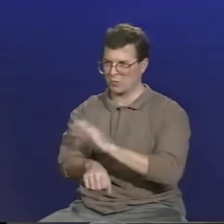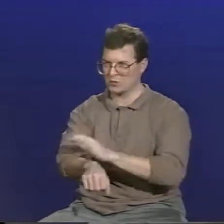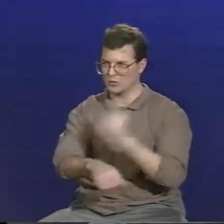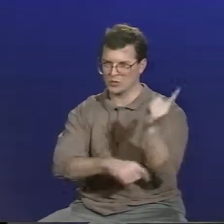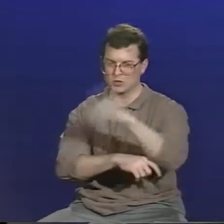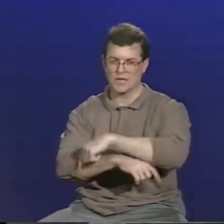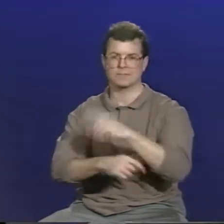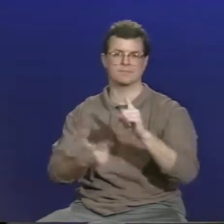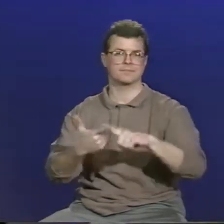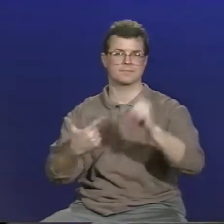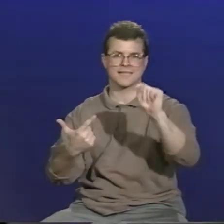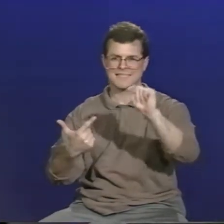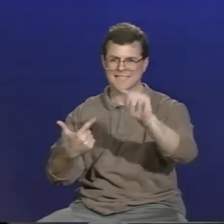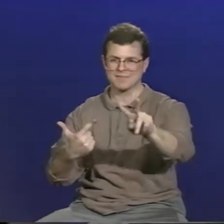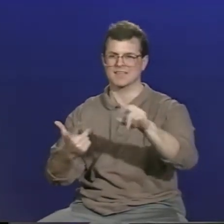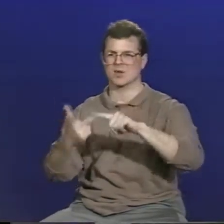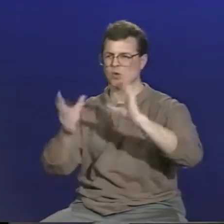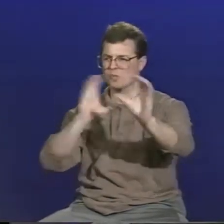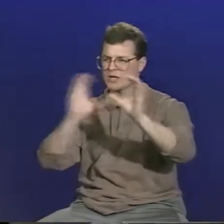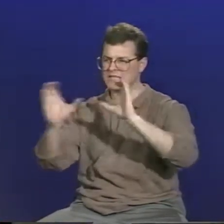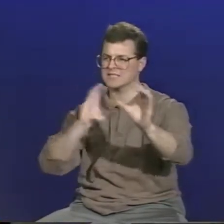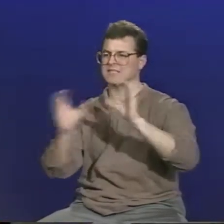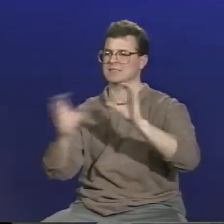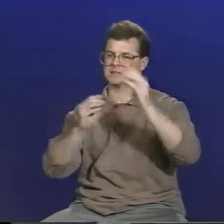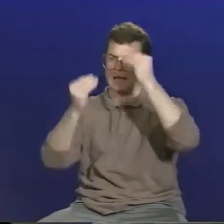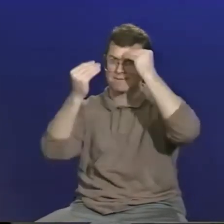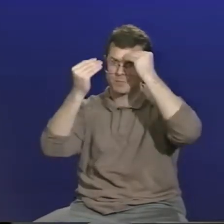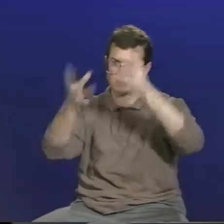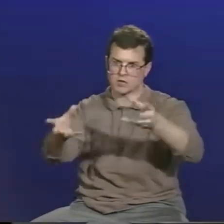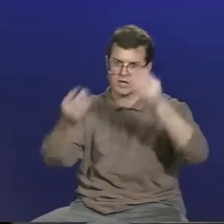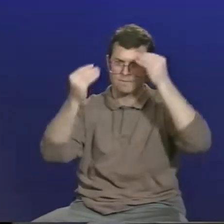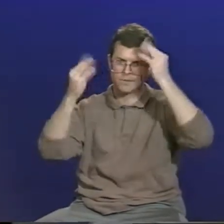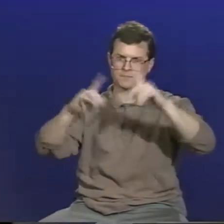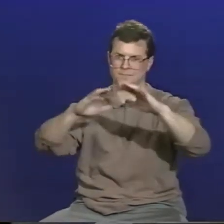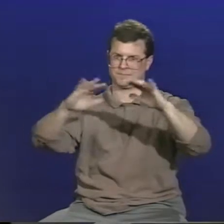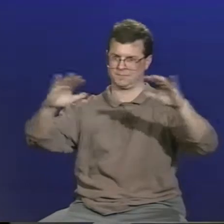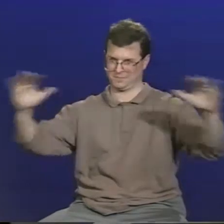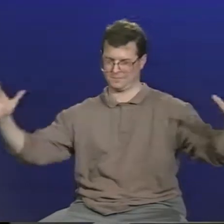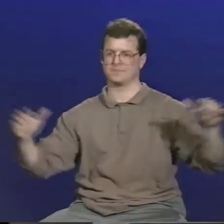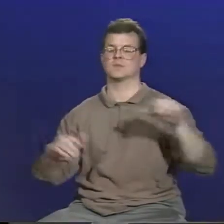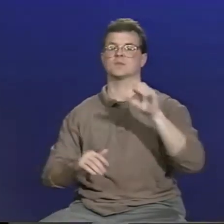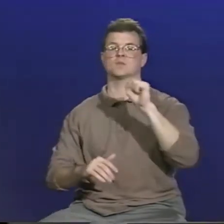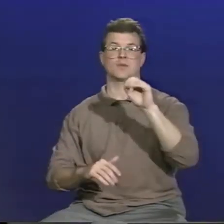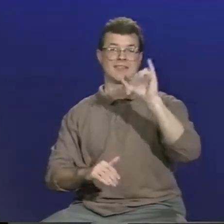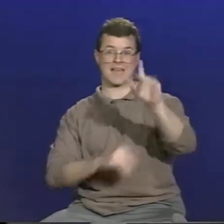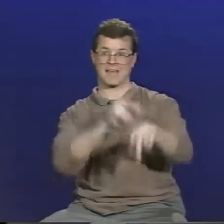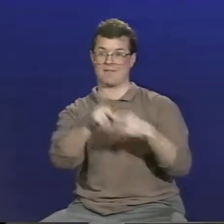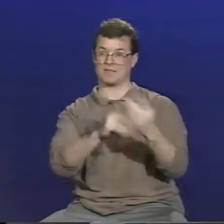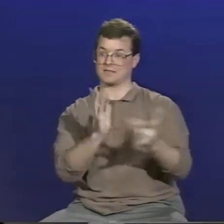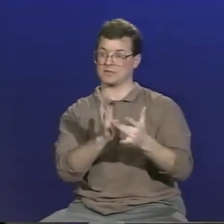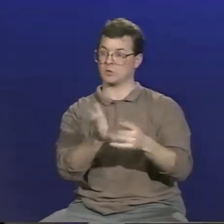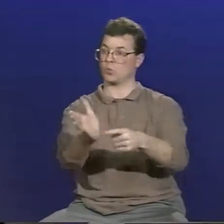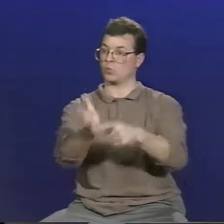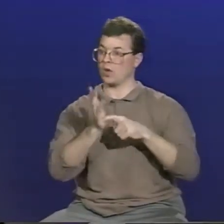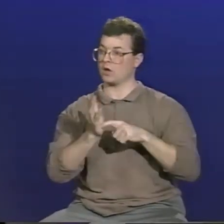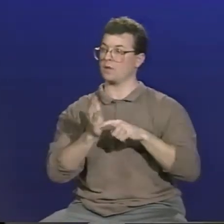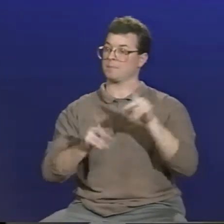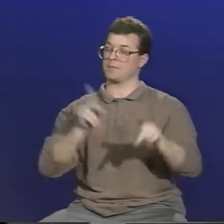we can see how technology has increased. We have computers, television, we have an explosion of communication and information